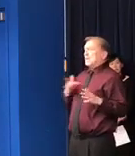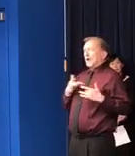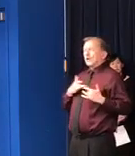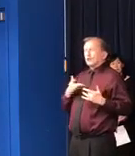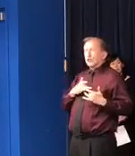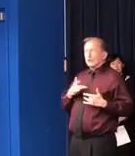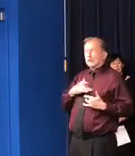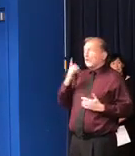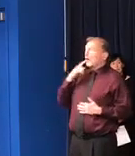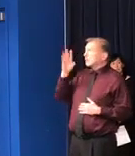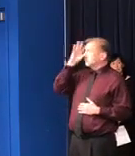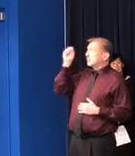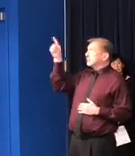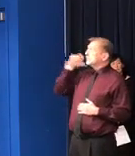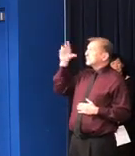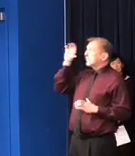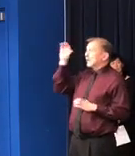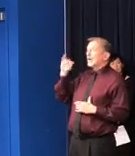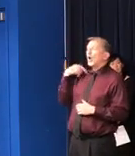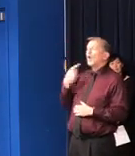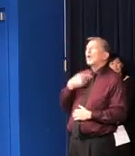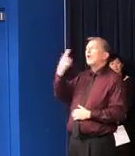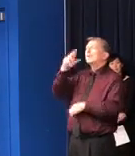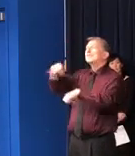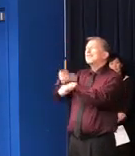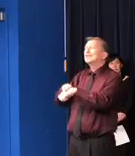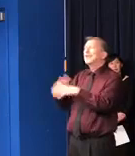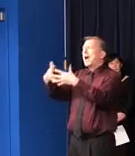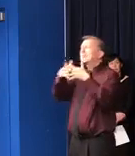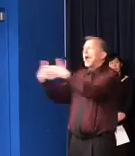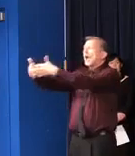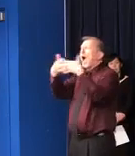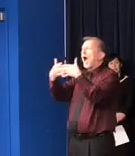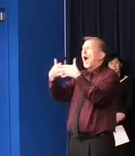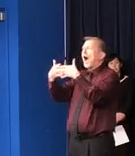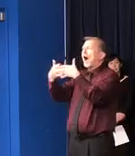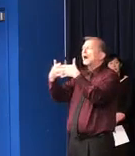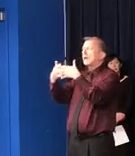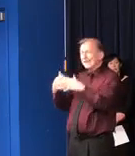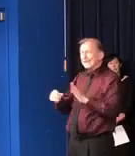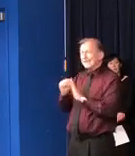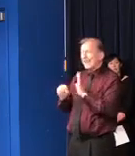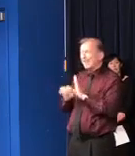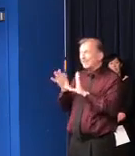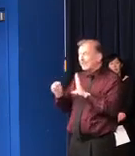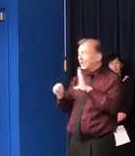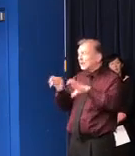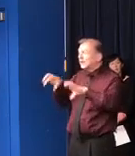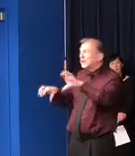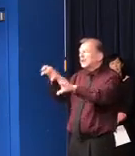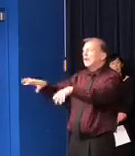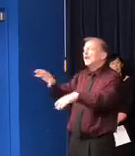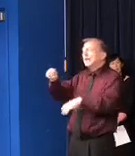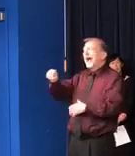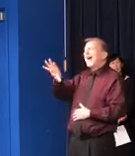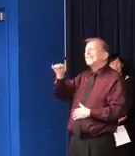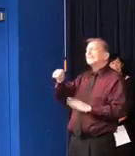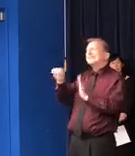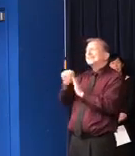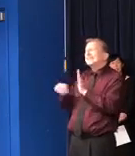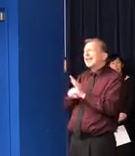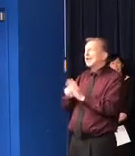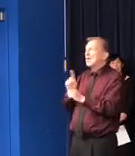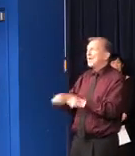you know, this is one nation. We are one nation. Yes, of course, we're a federation of states across the United States, a